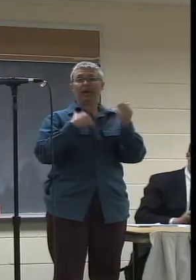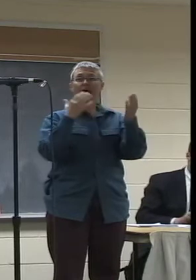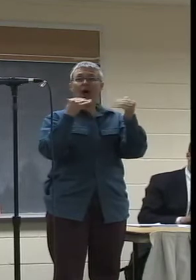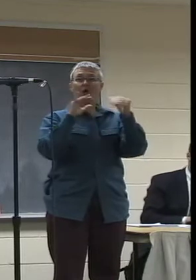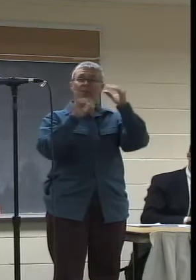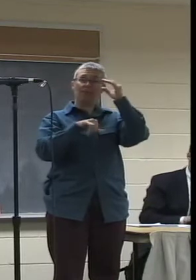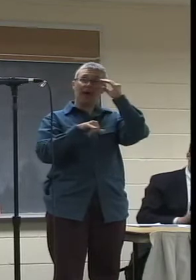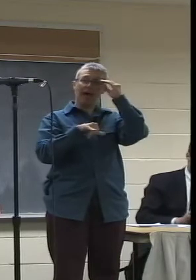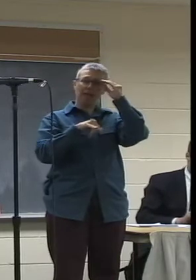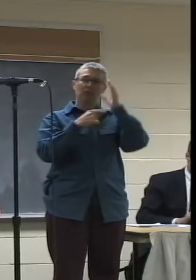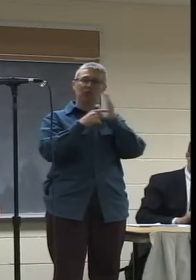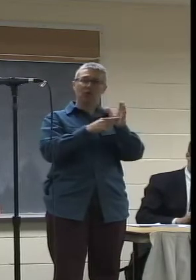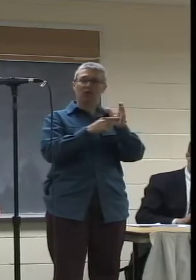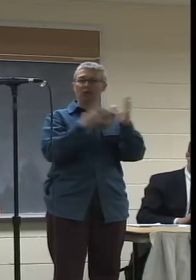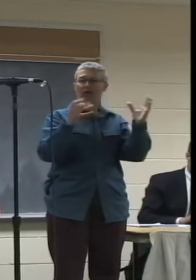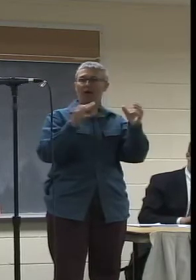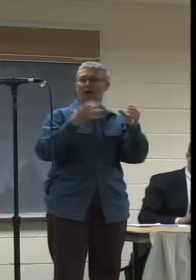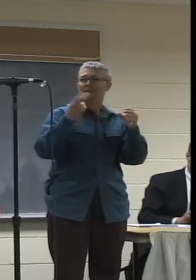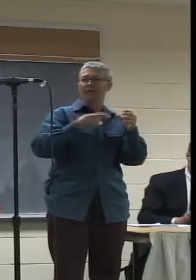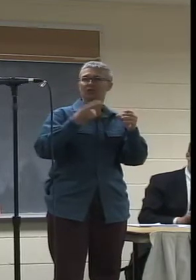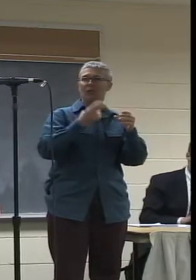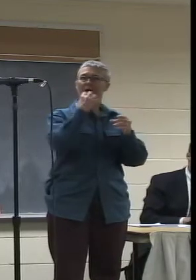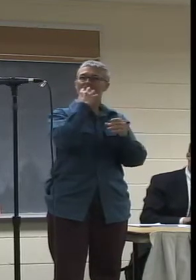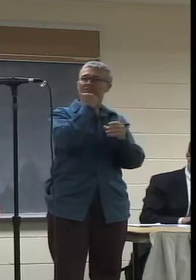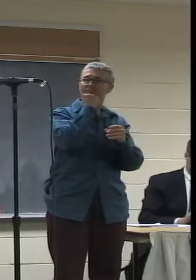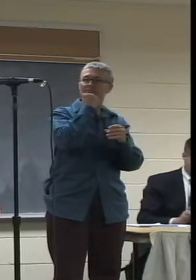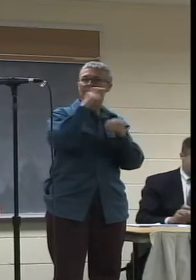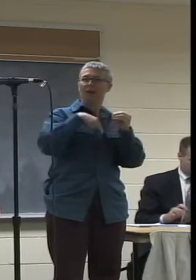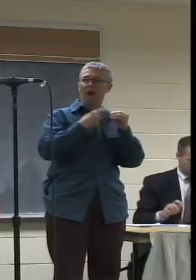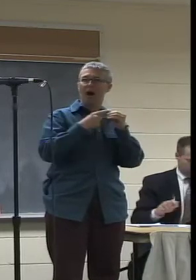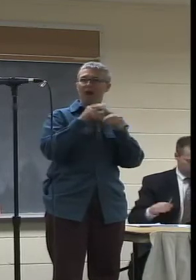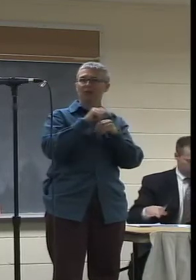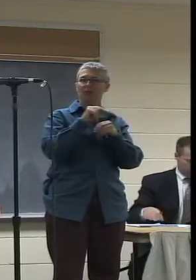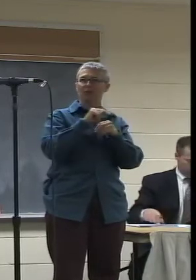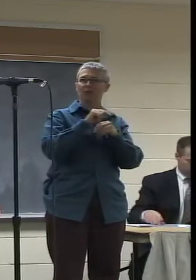to toot my own horn here, just give an example.